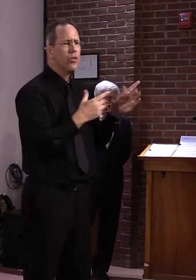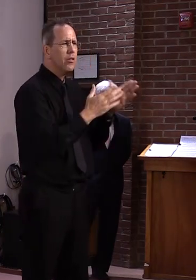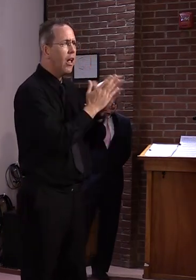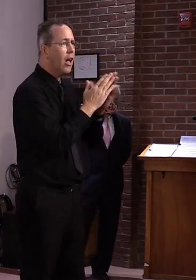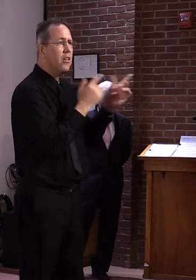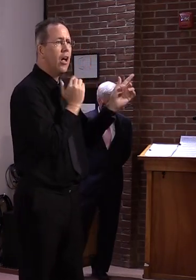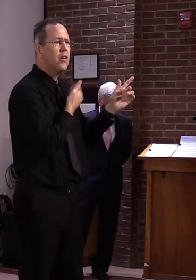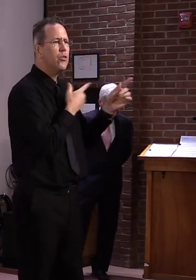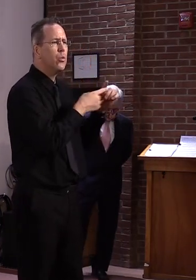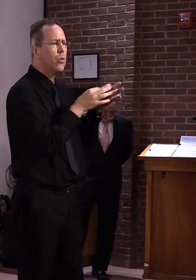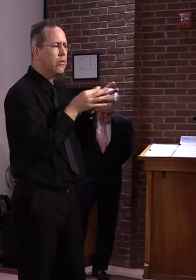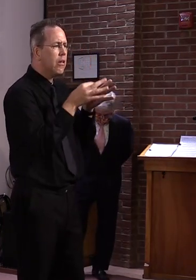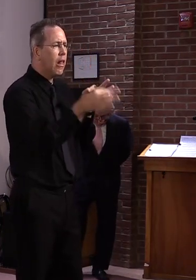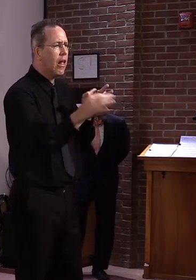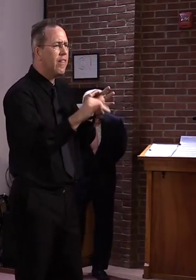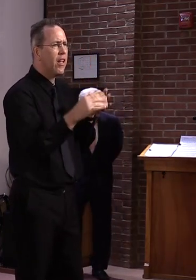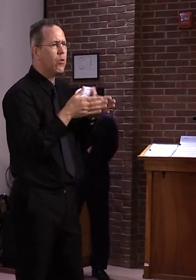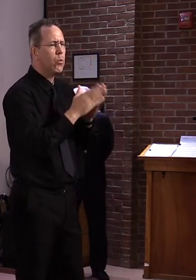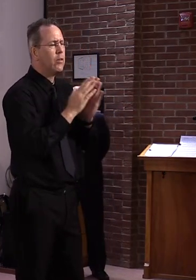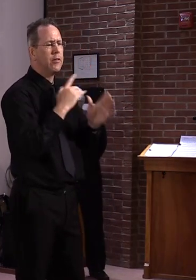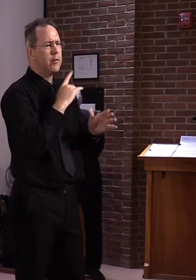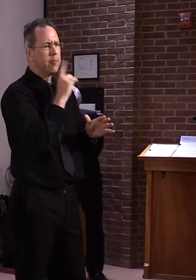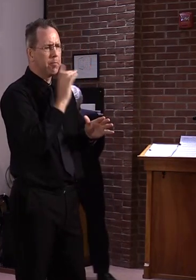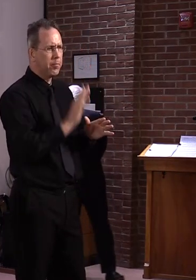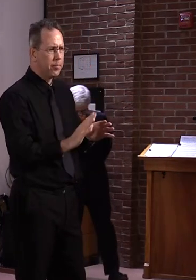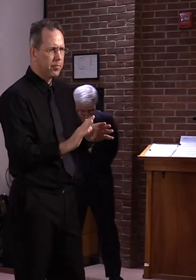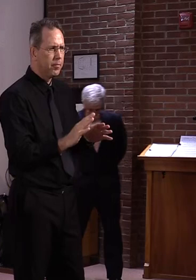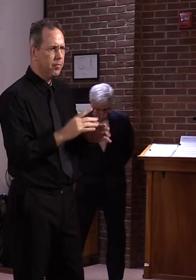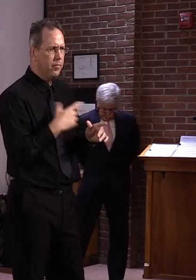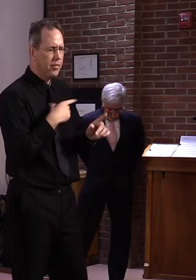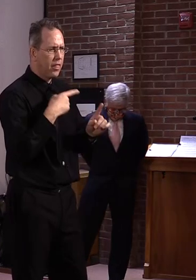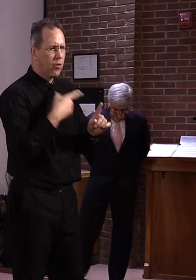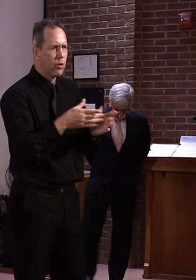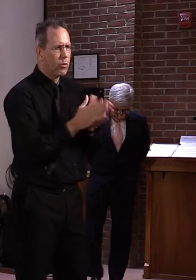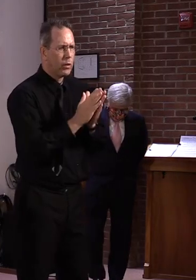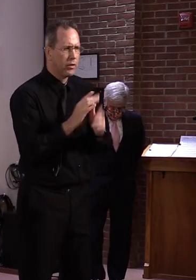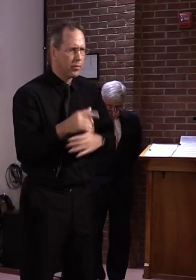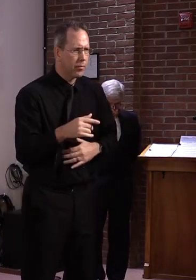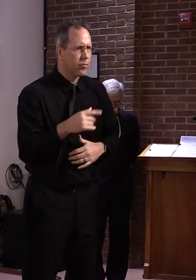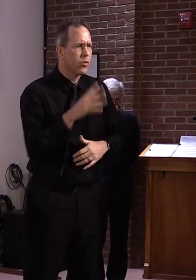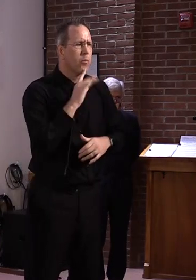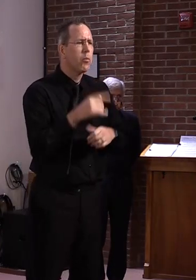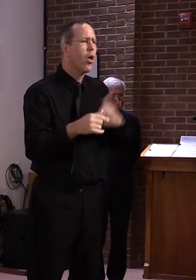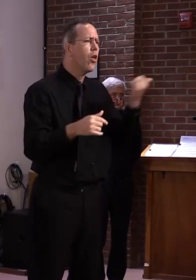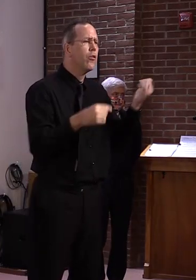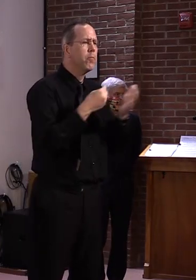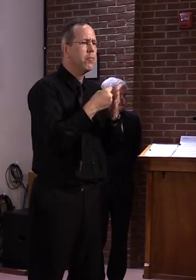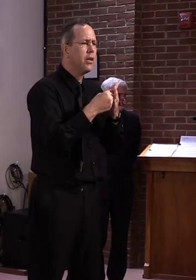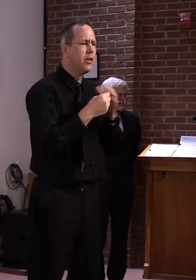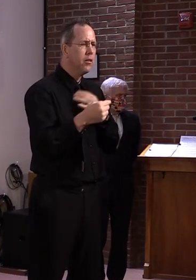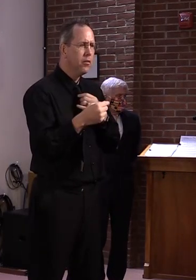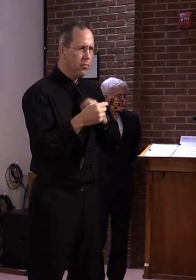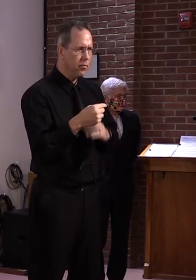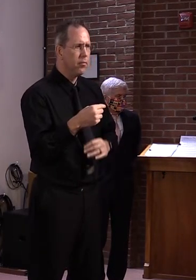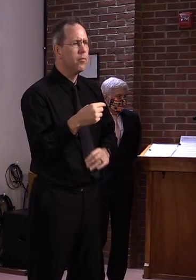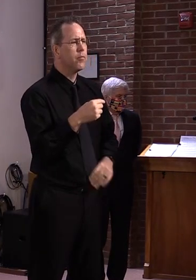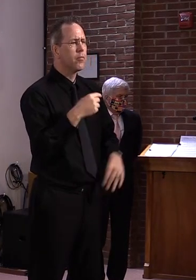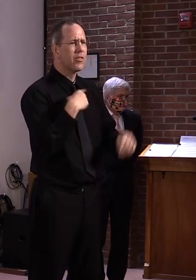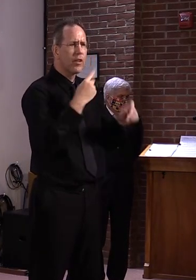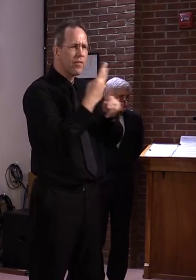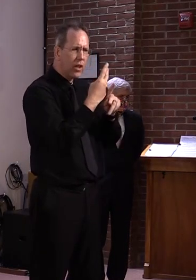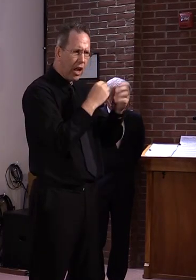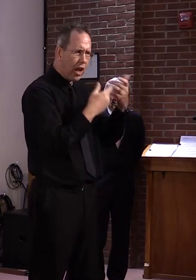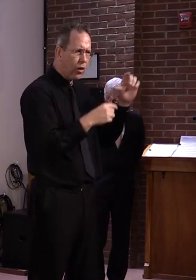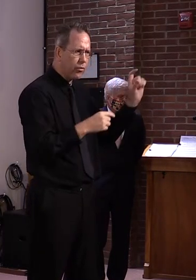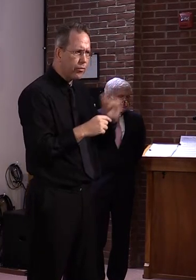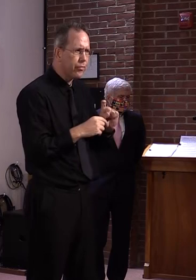ESSER fund, the elementary and secondary education relief fund. We're in the process of putting that application out to school districts as well, so